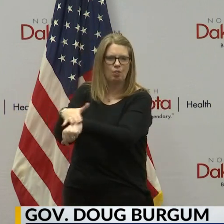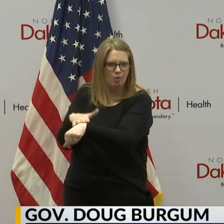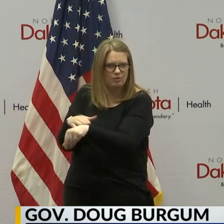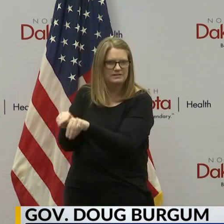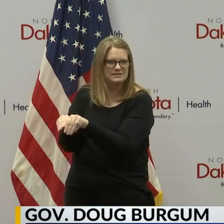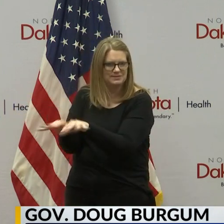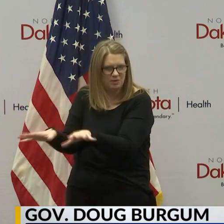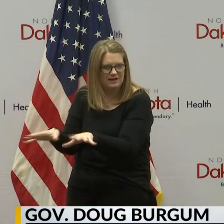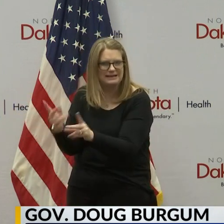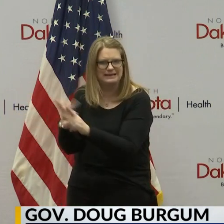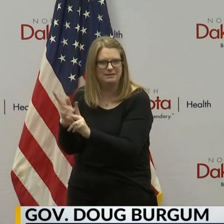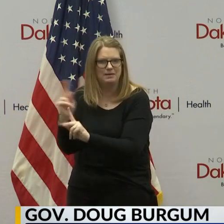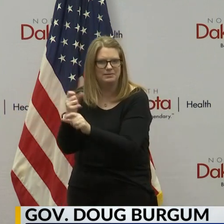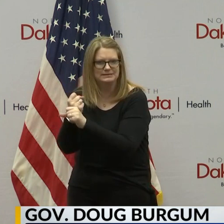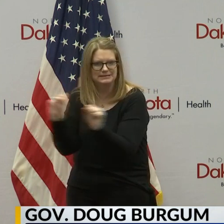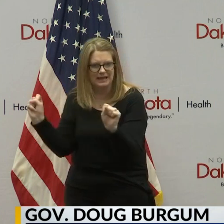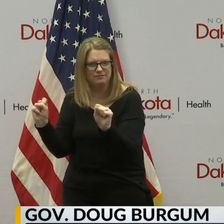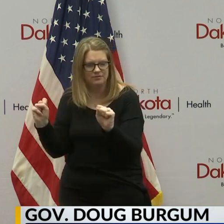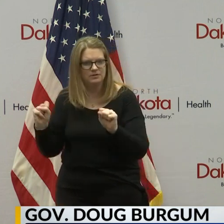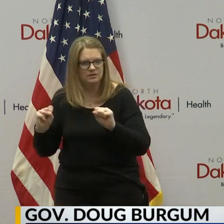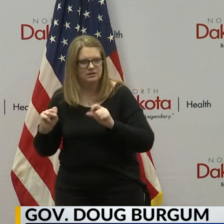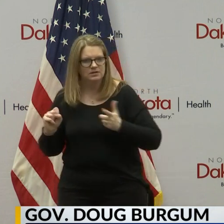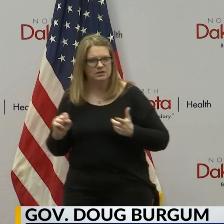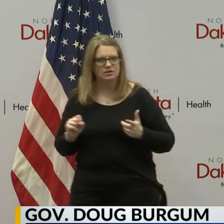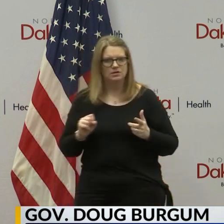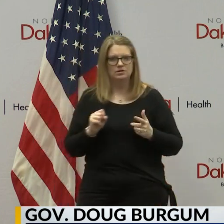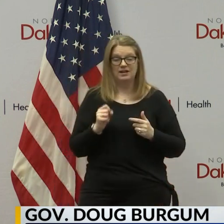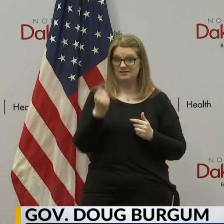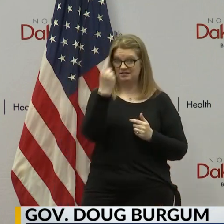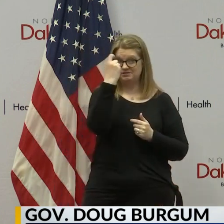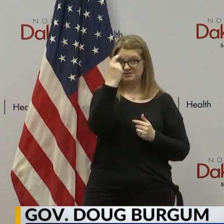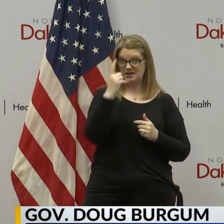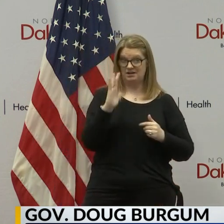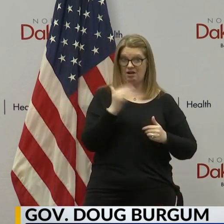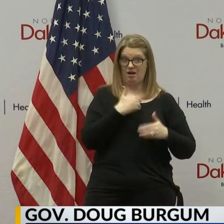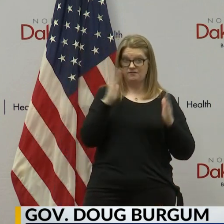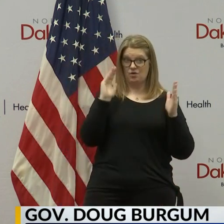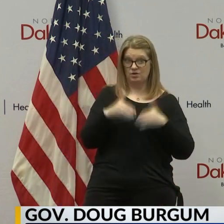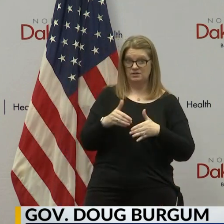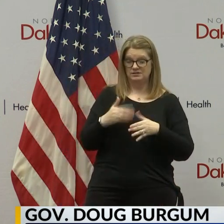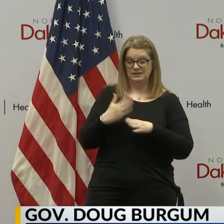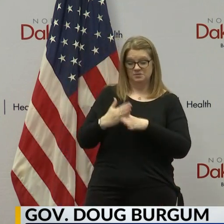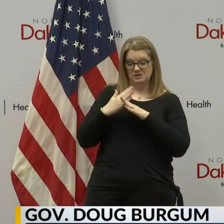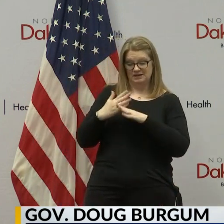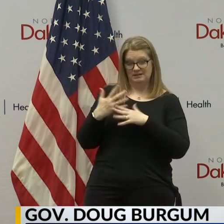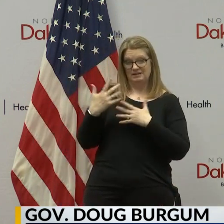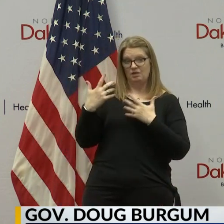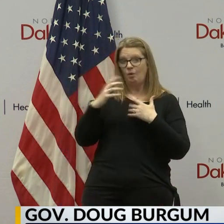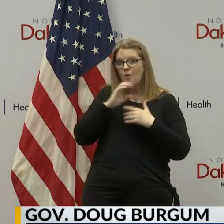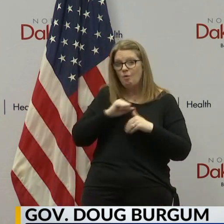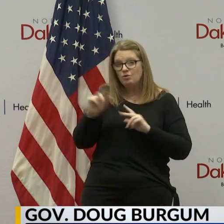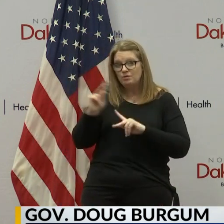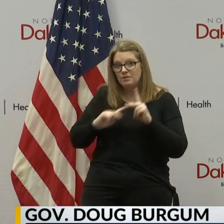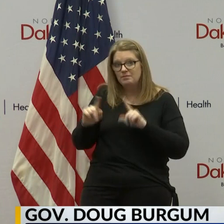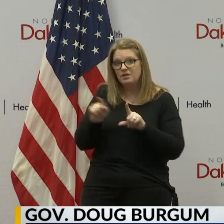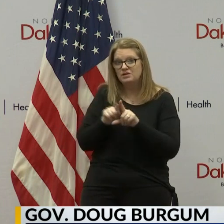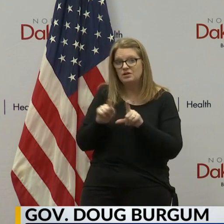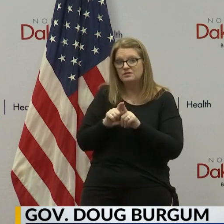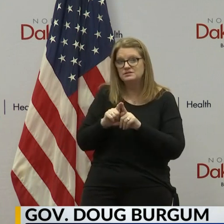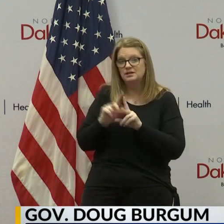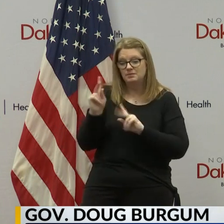those that we're focusing on every day which is protecting the elderly and those that have underlying health conditions